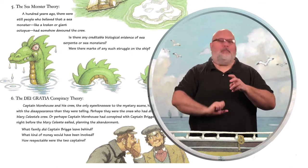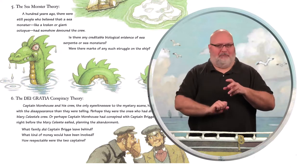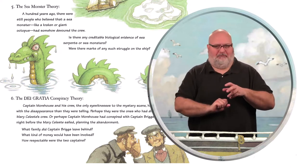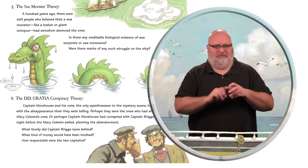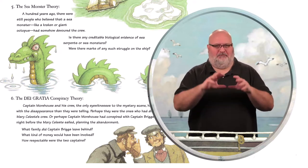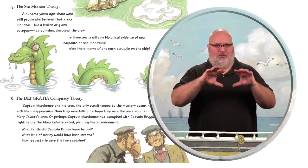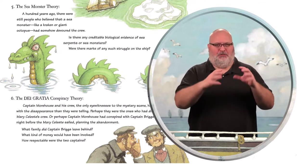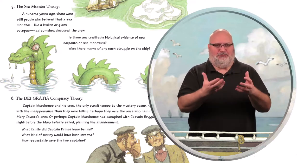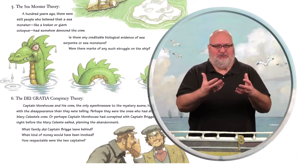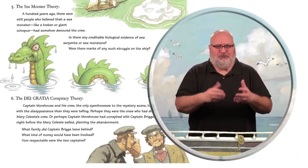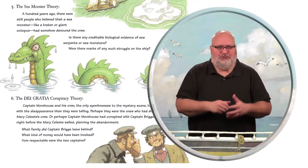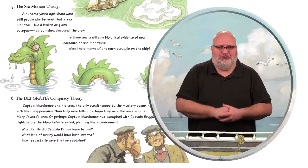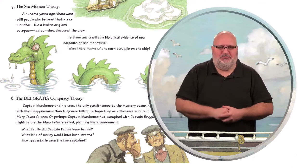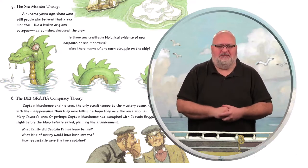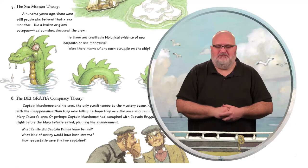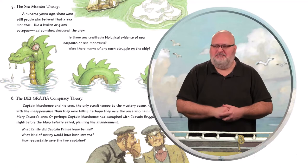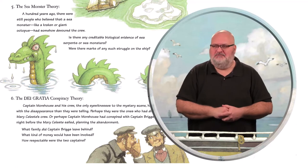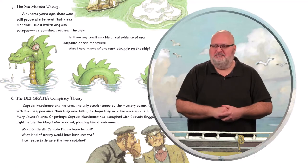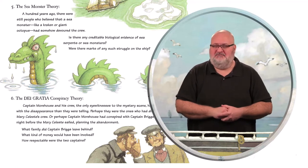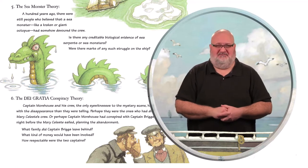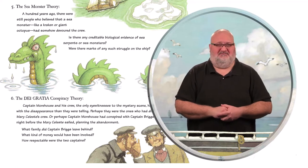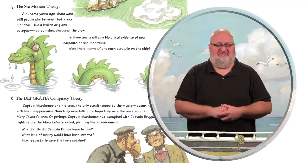had somehow devoured the crew.